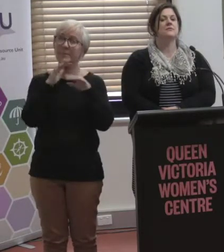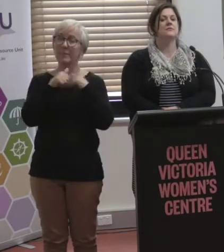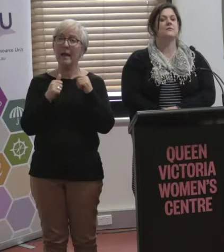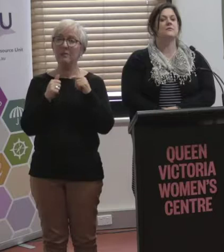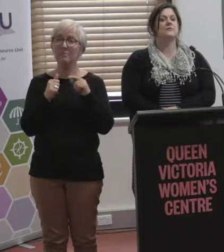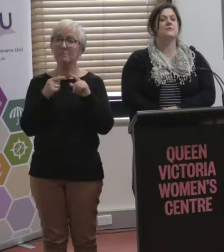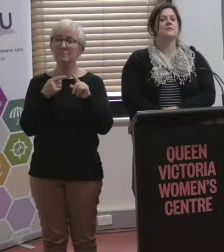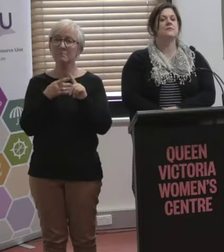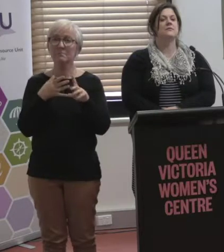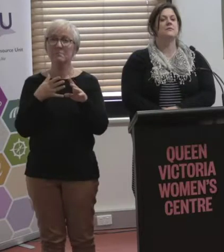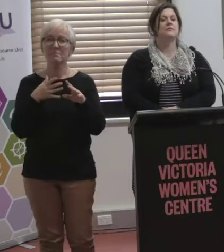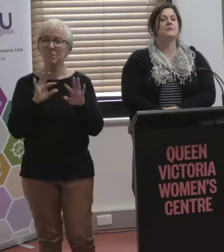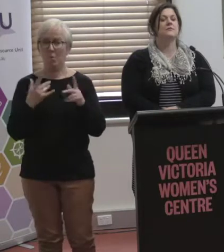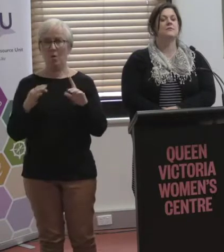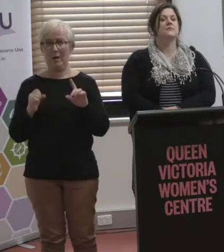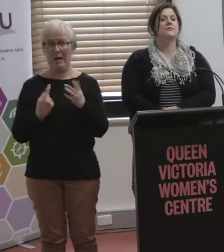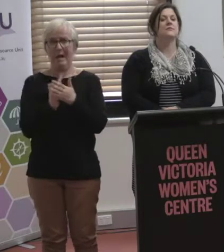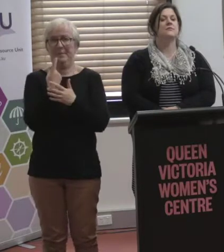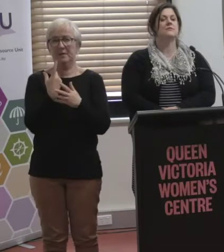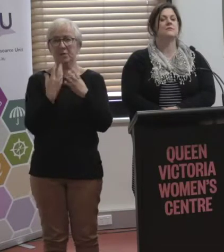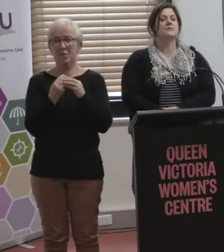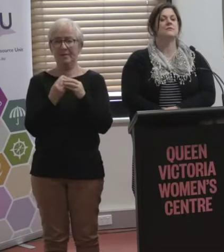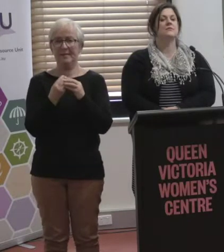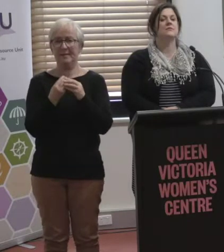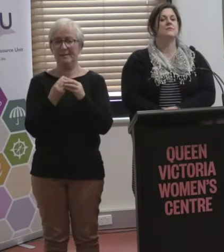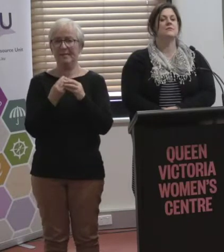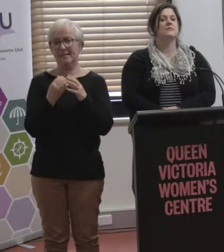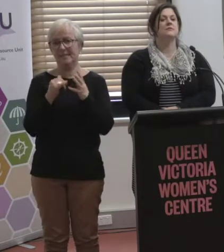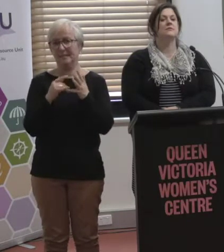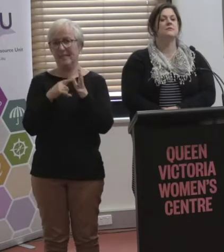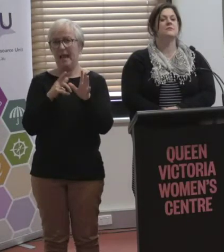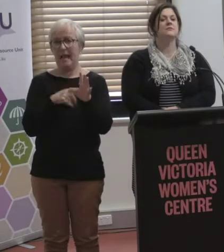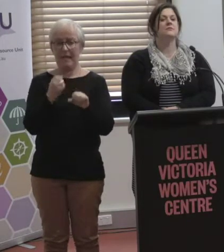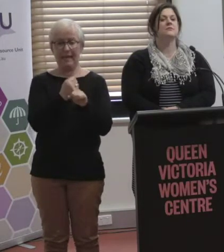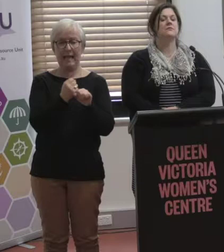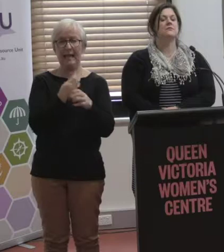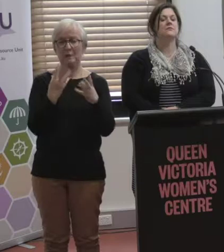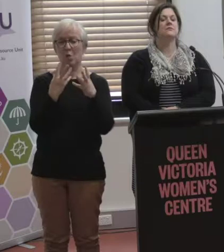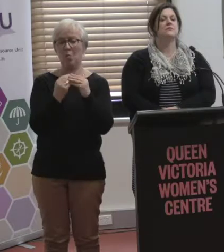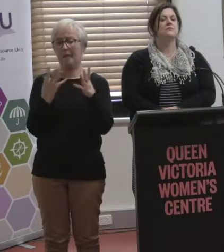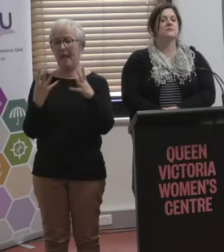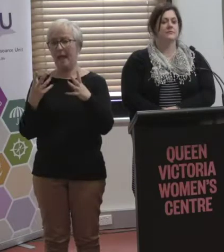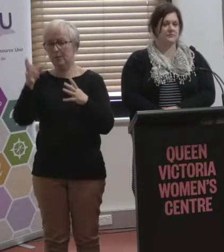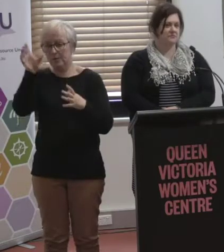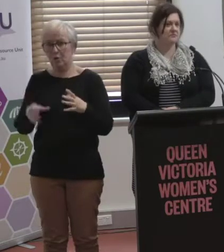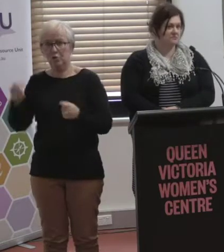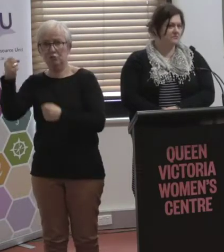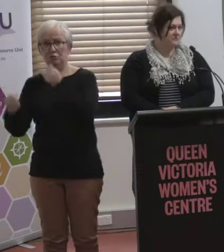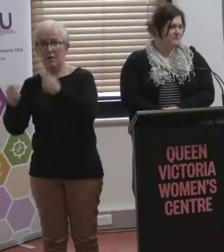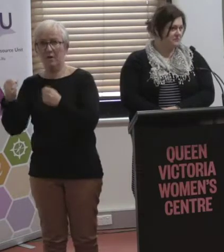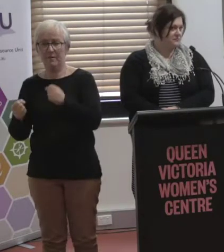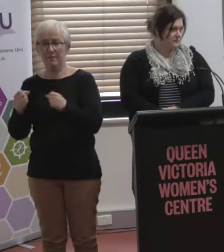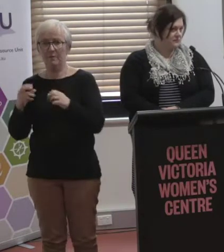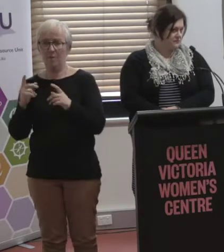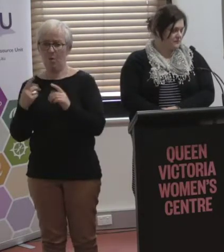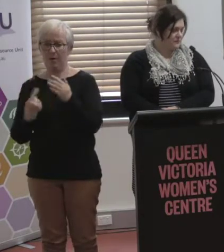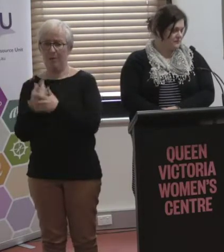the implications in regards to, say, driverless vehicles for people with disabilities and other community